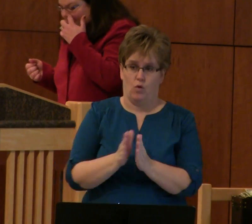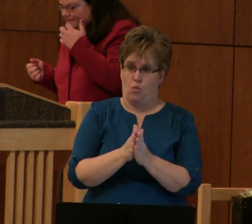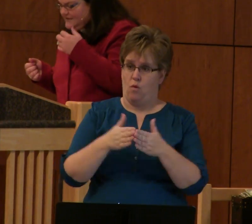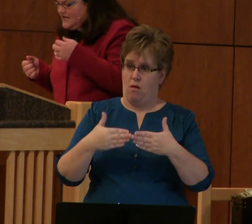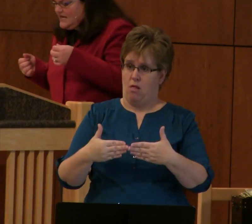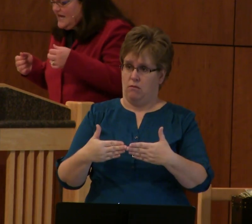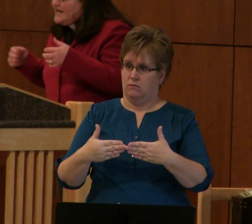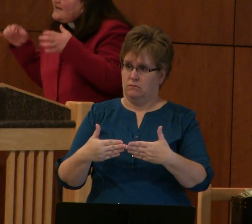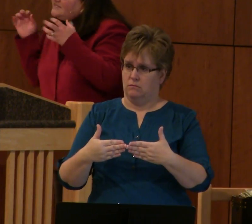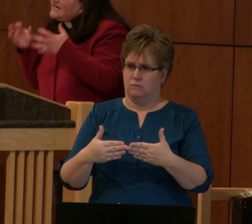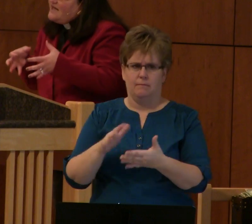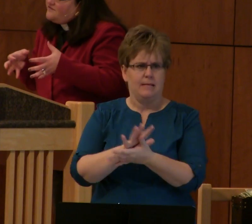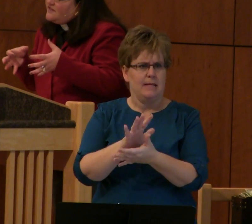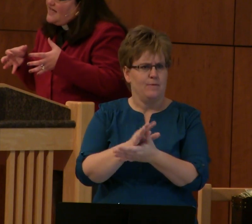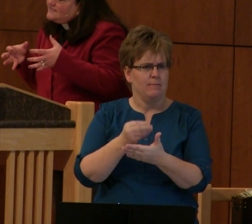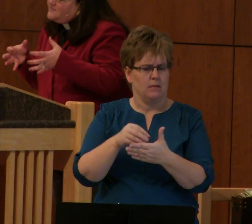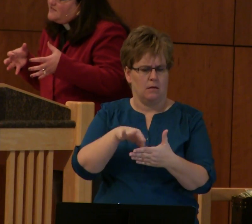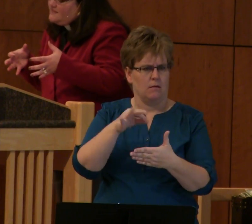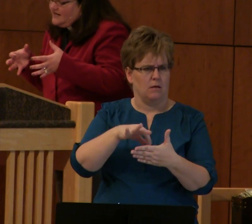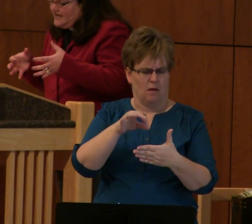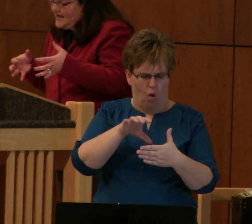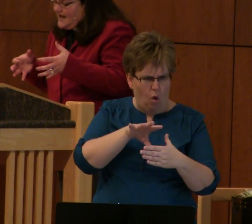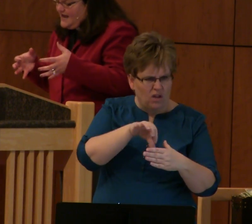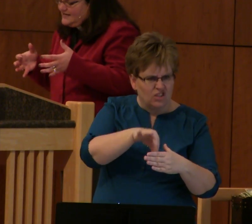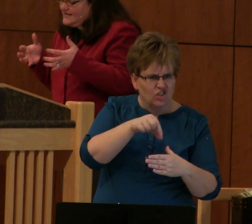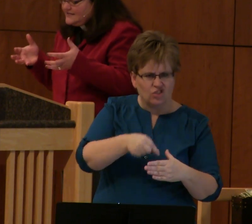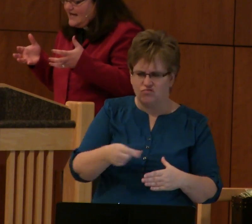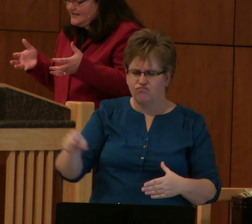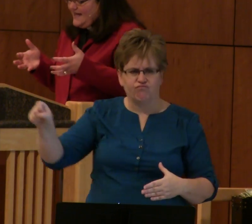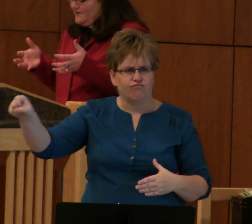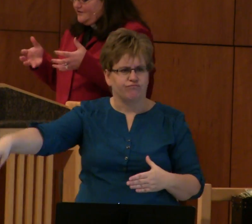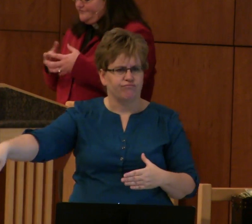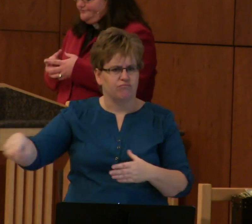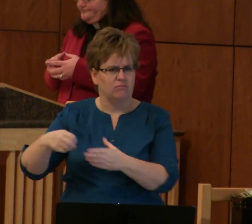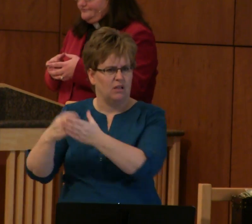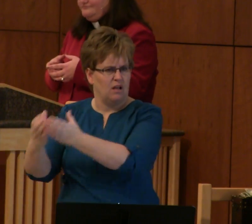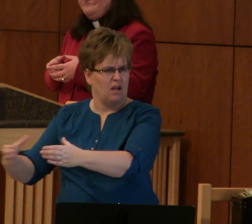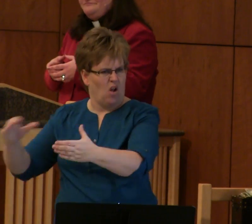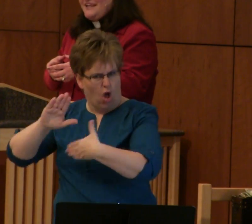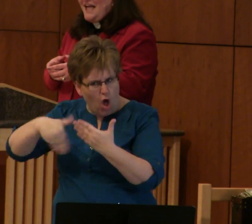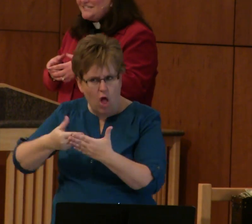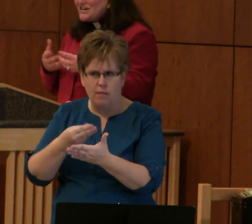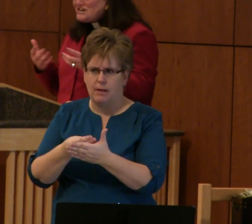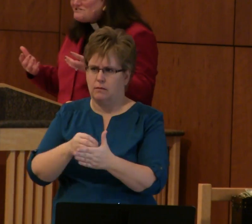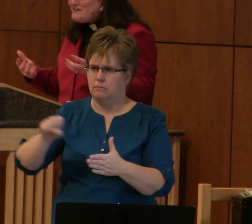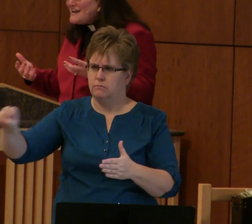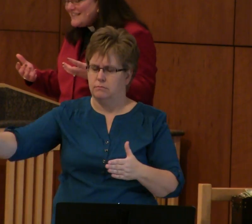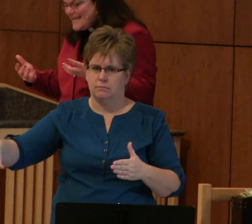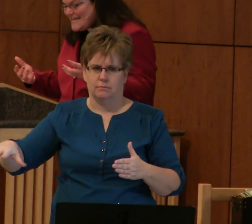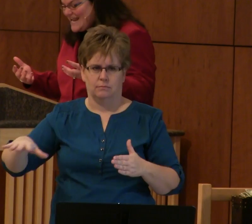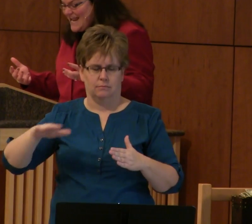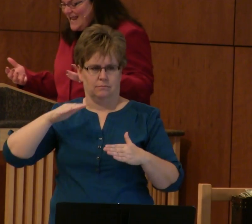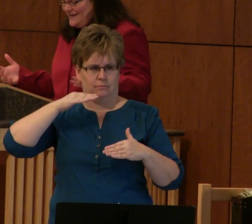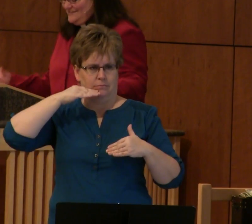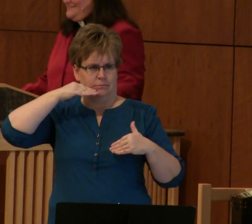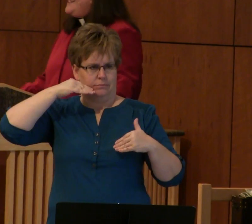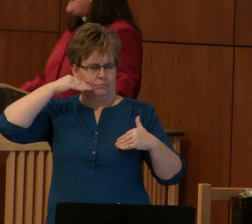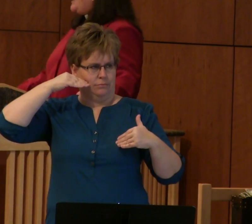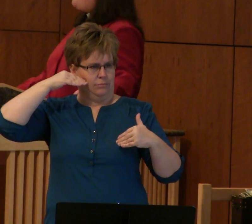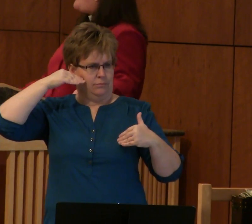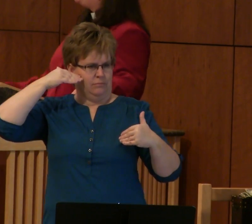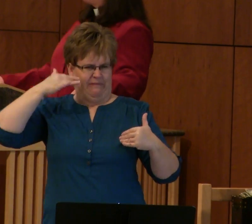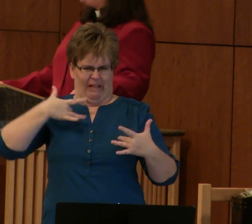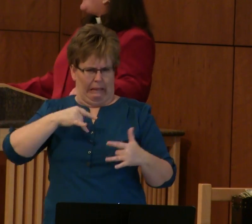his wallet, and he emptied every last bill that he had into that kettle. He started grinning like an idiot.